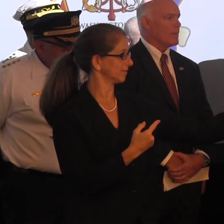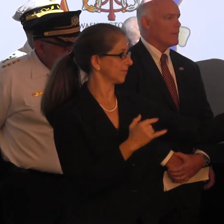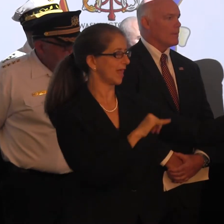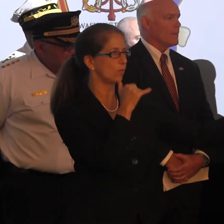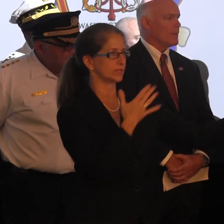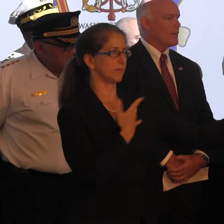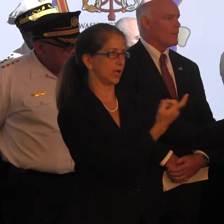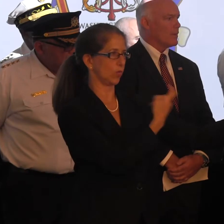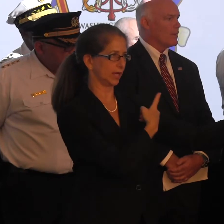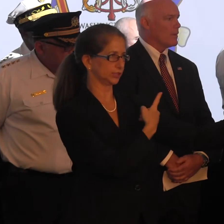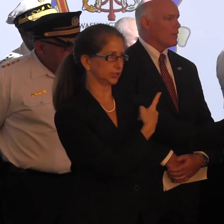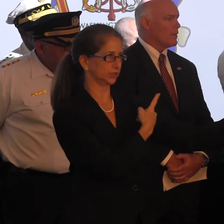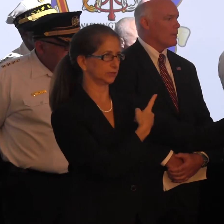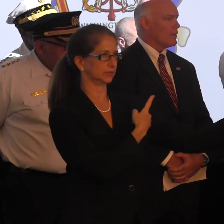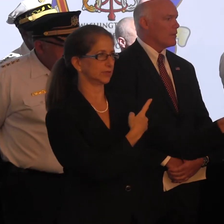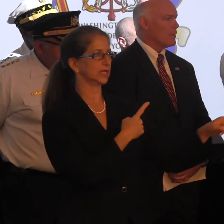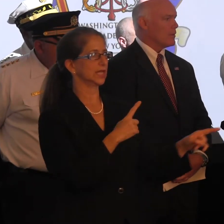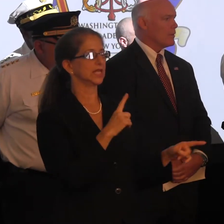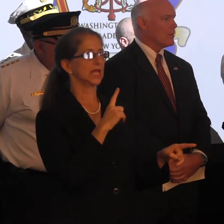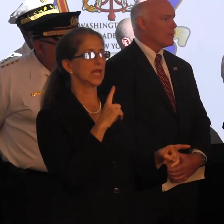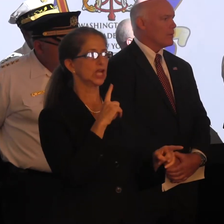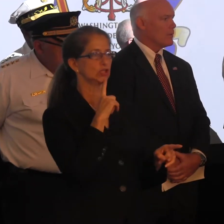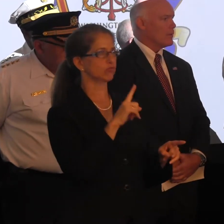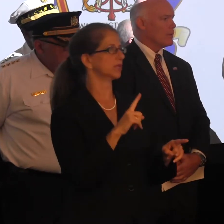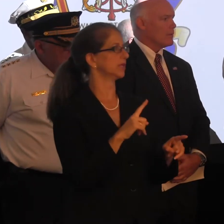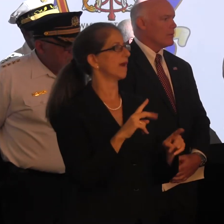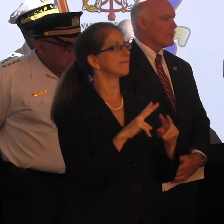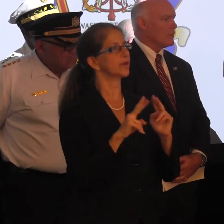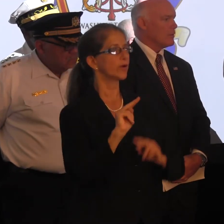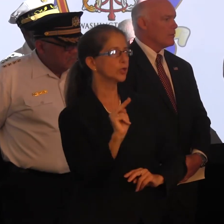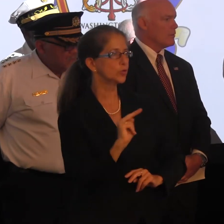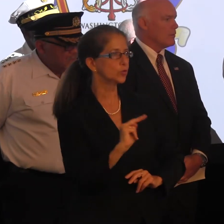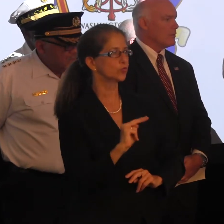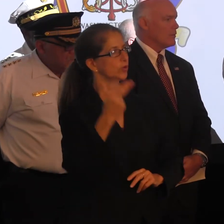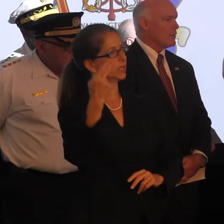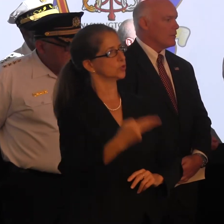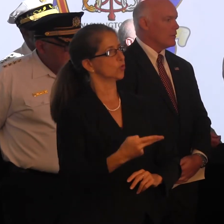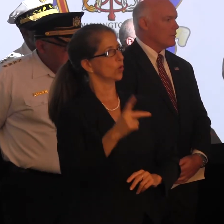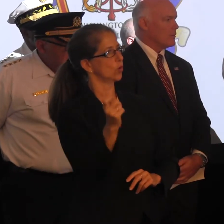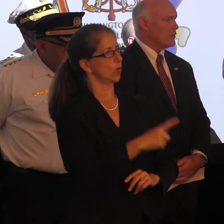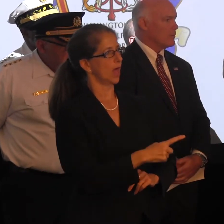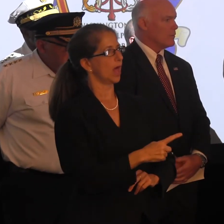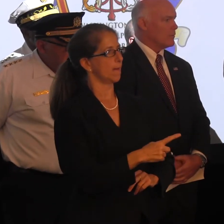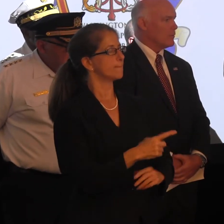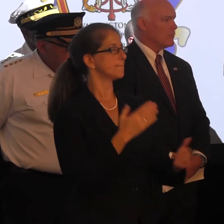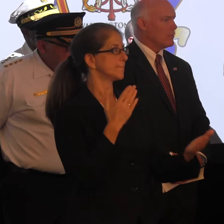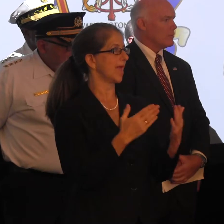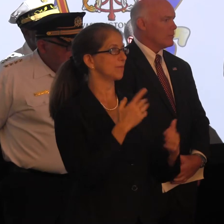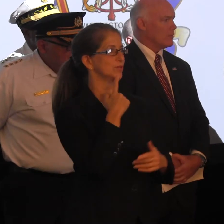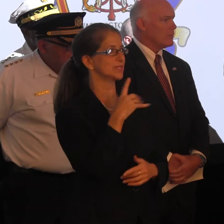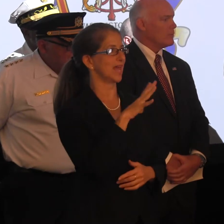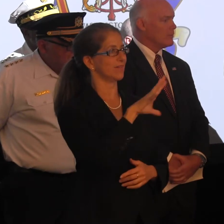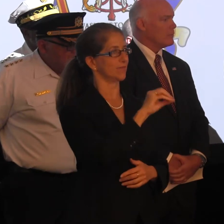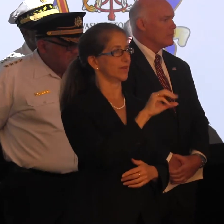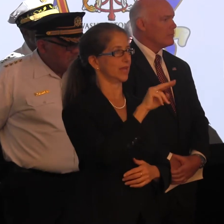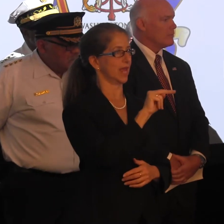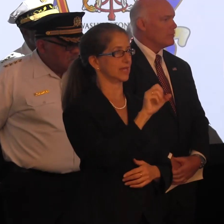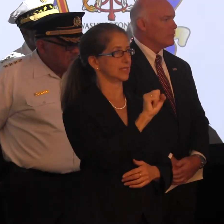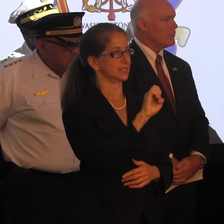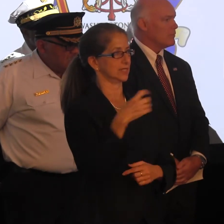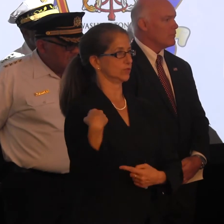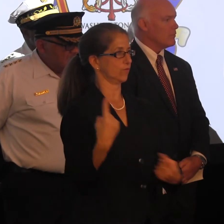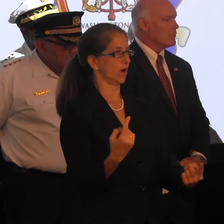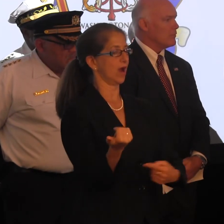I understand. a very, very benign historical context question. Perhaps a more narrow construction would be, of the 50 NSSEs to date,